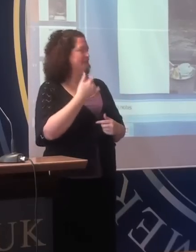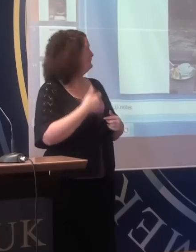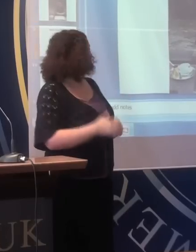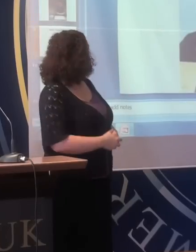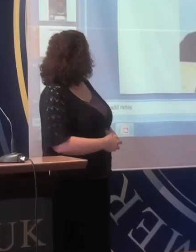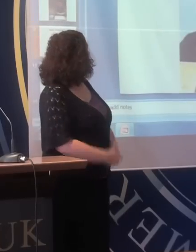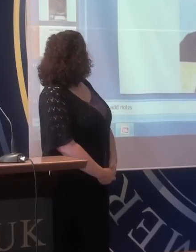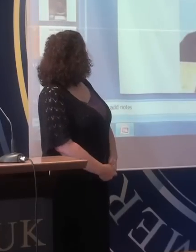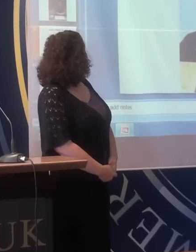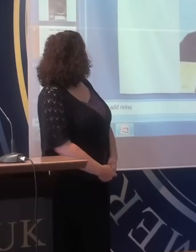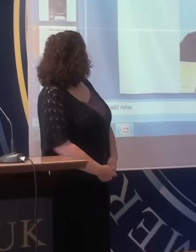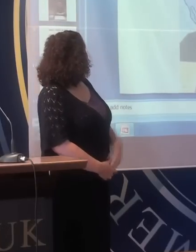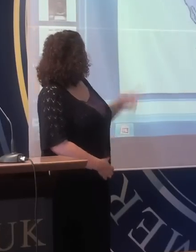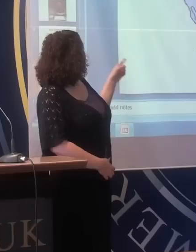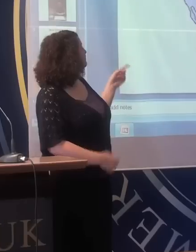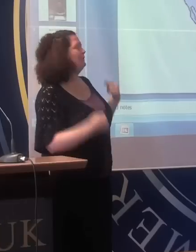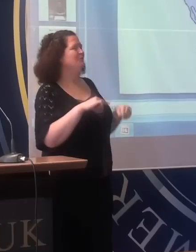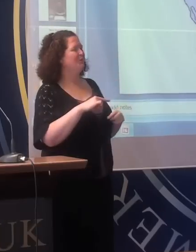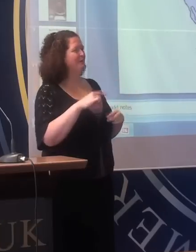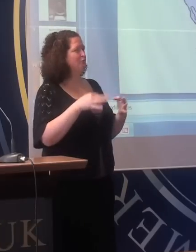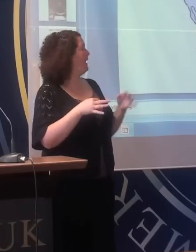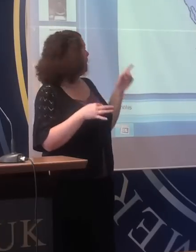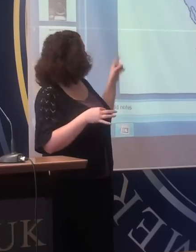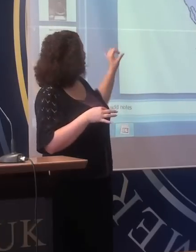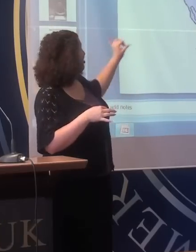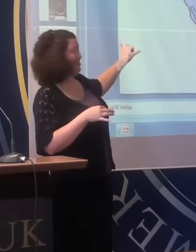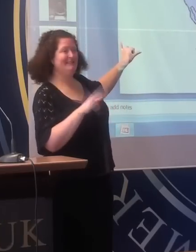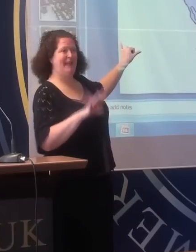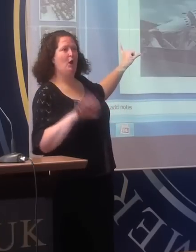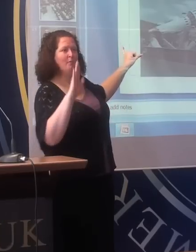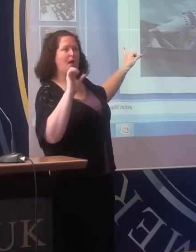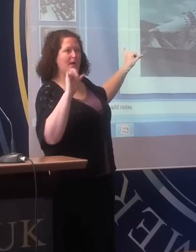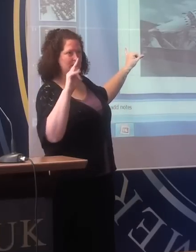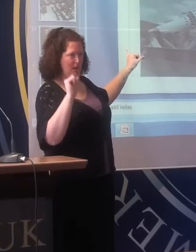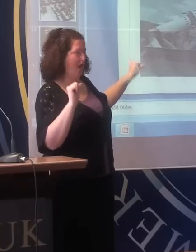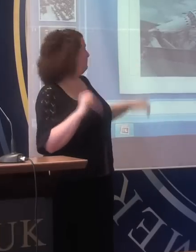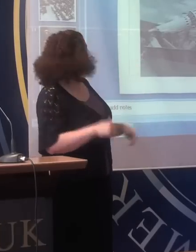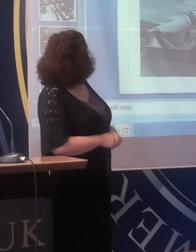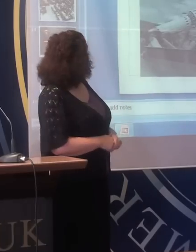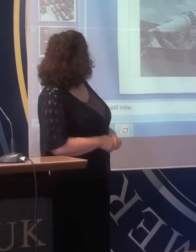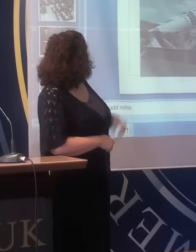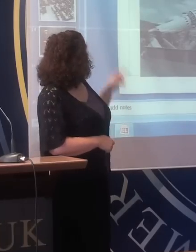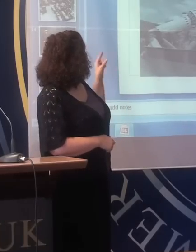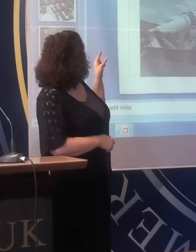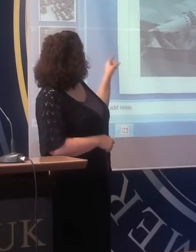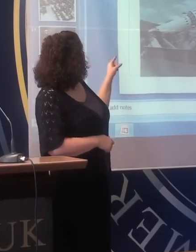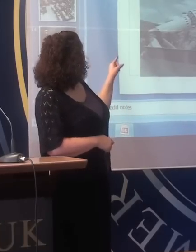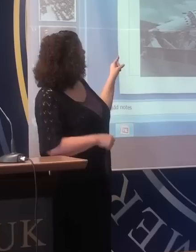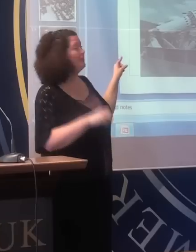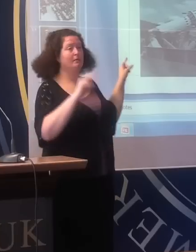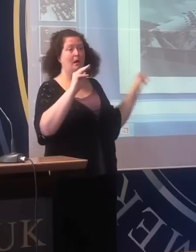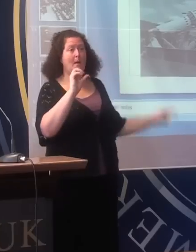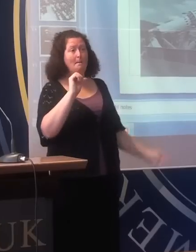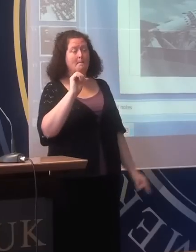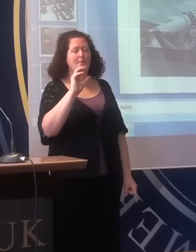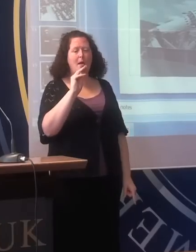there is a trial, that's the bit of Bosnia he was involved with, the Laszlo Valley, that's the mosque at